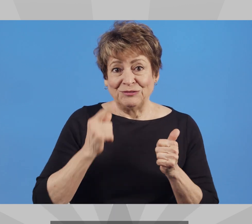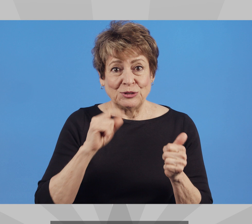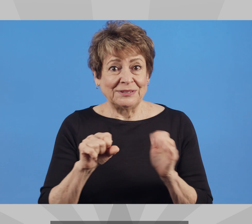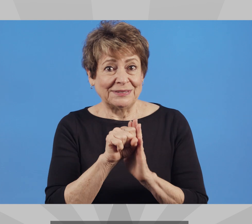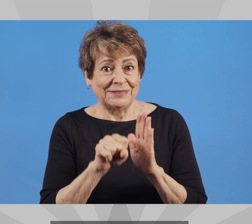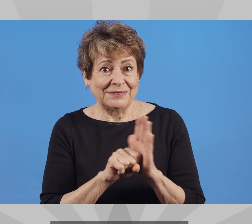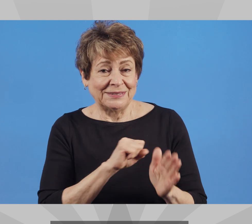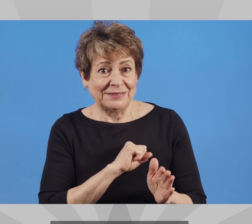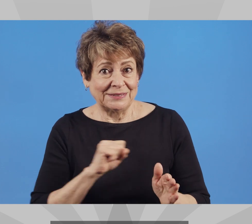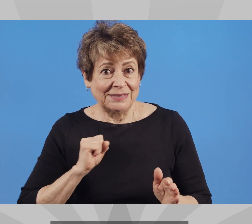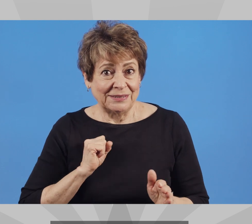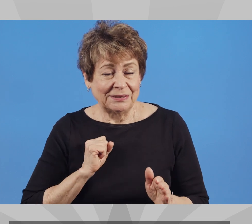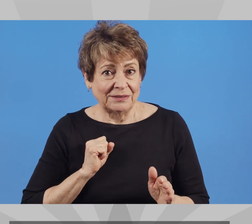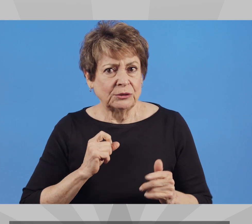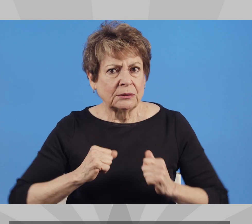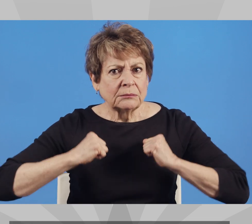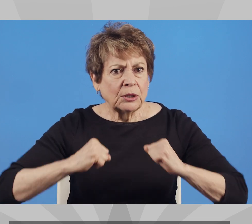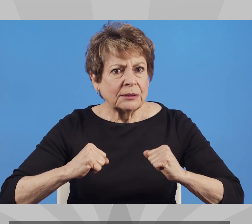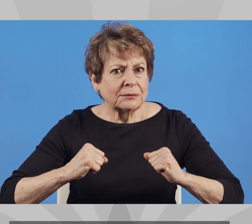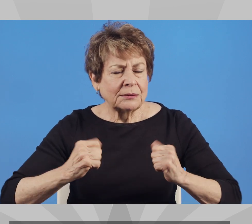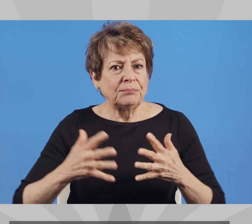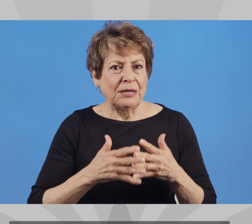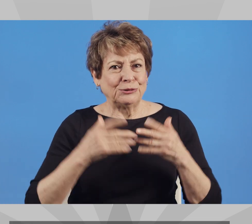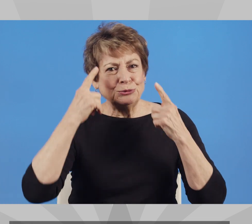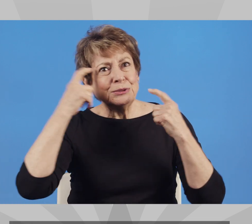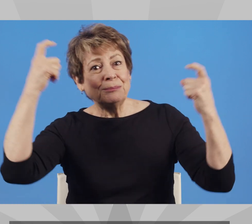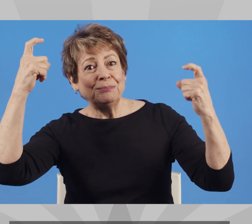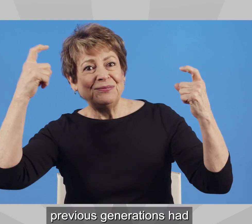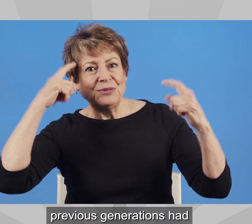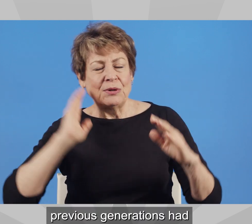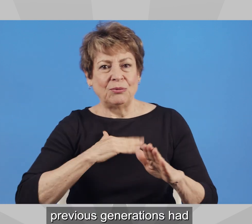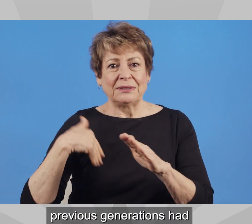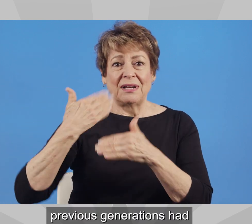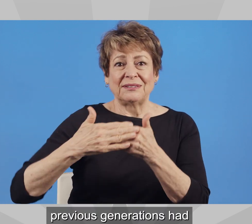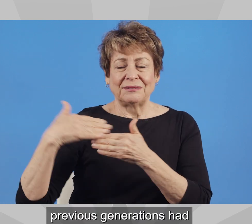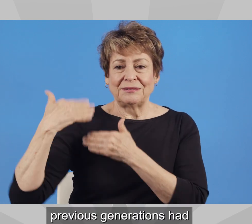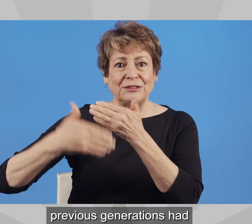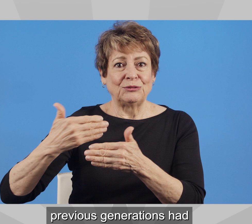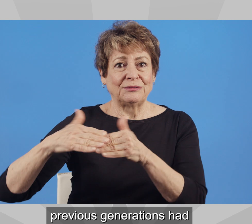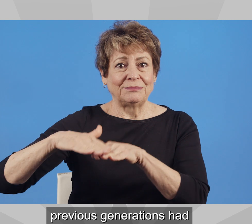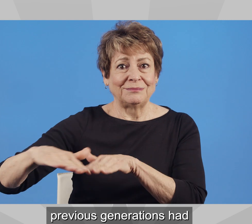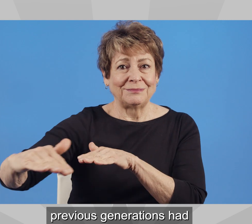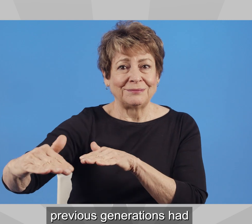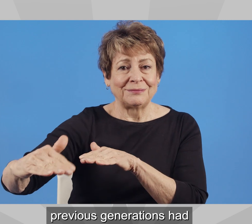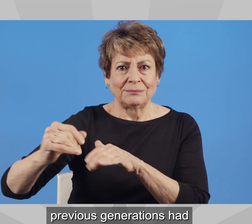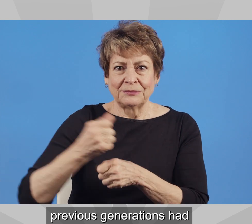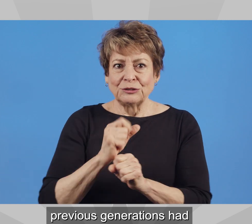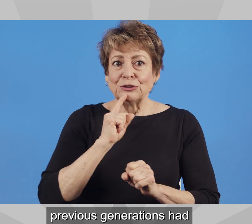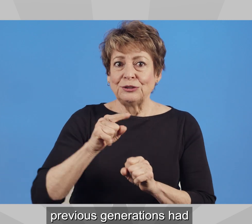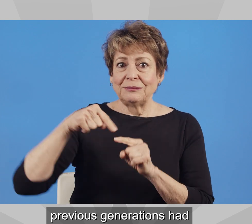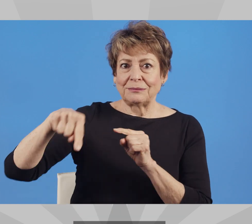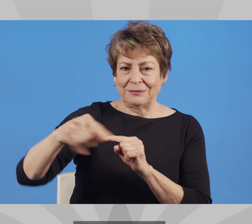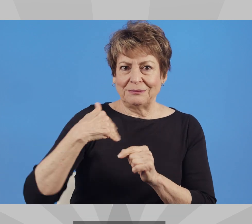our next generation and ensure they have the opportunities previous generations had to create a